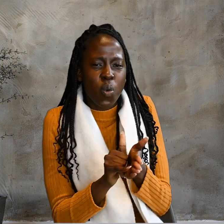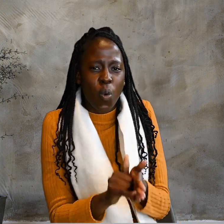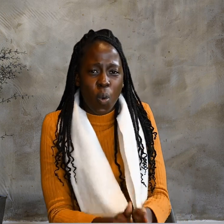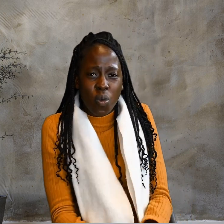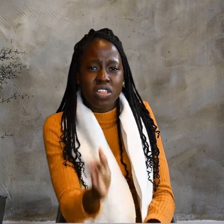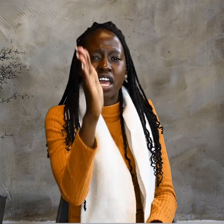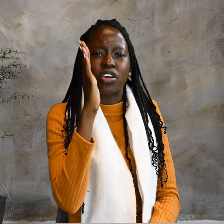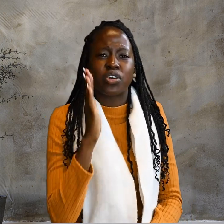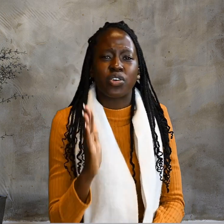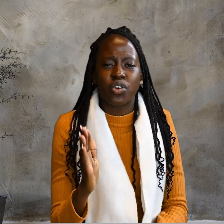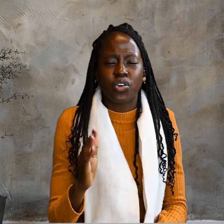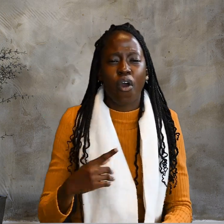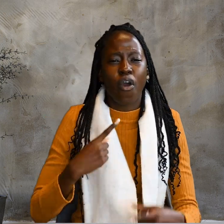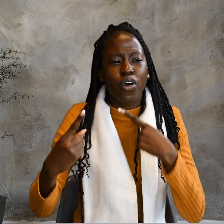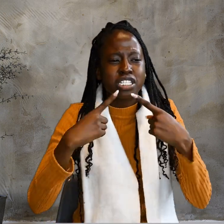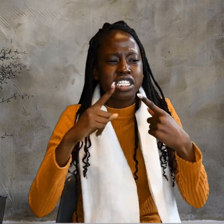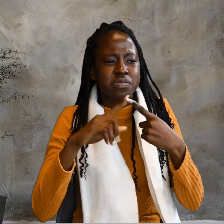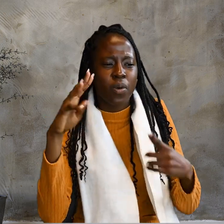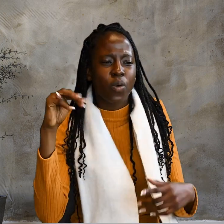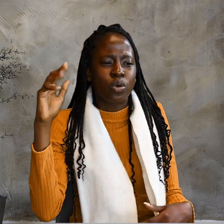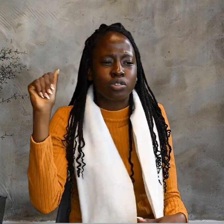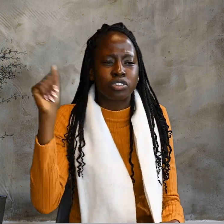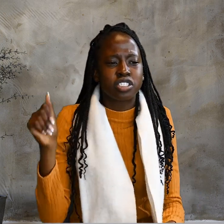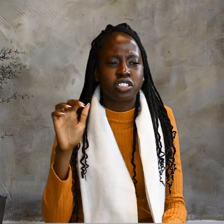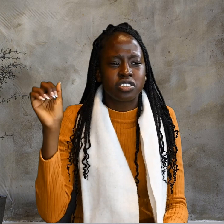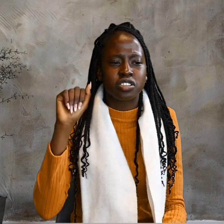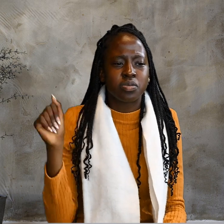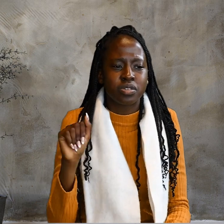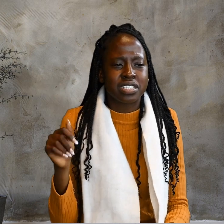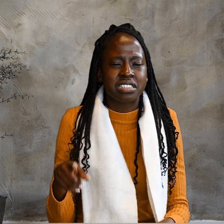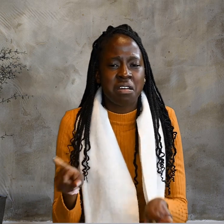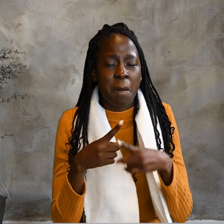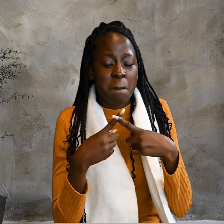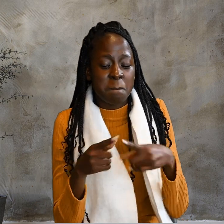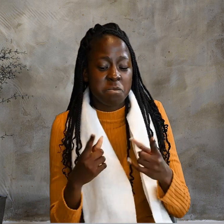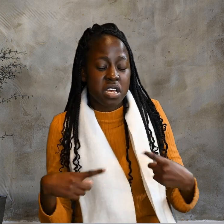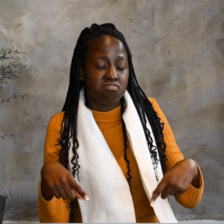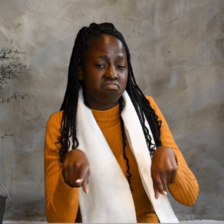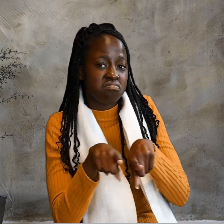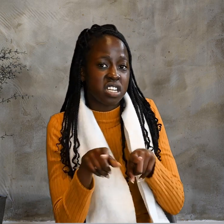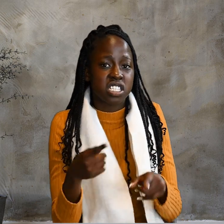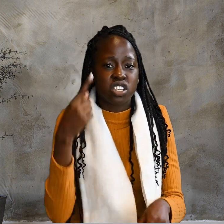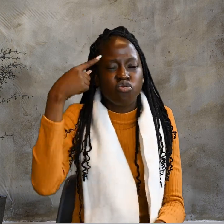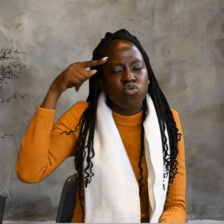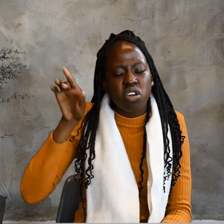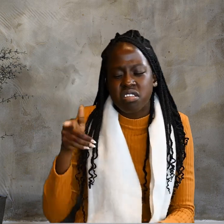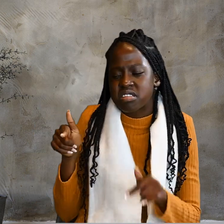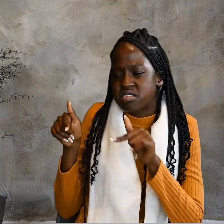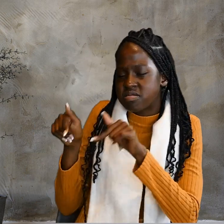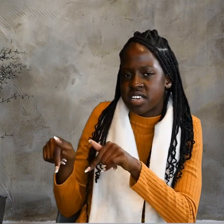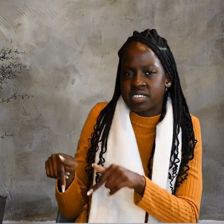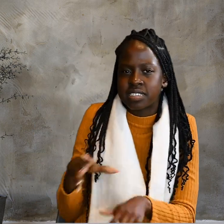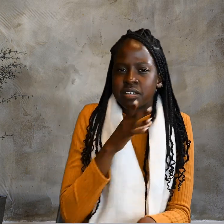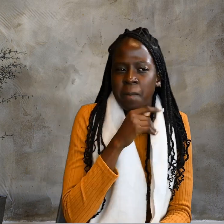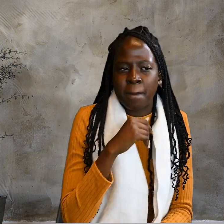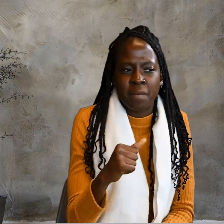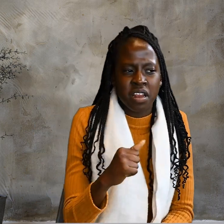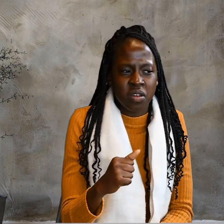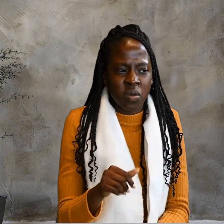We know that God spoke to Moses. But as for this fellow, we